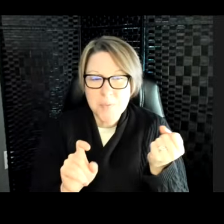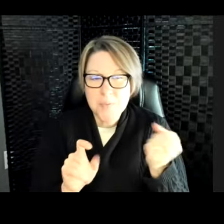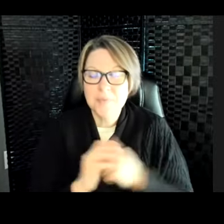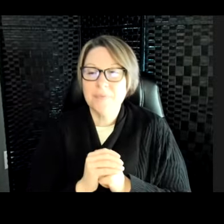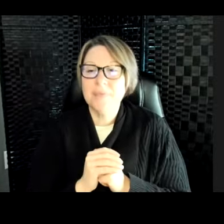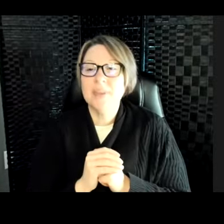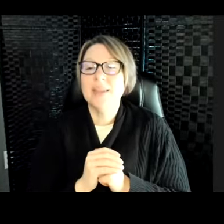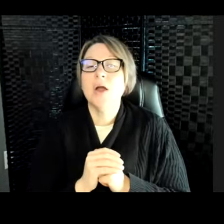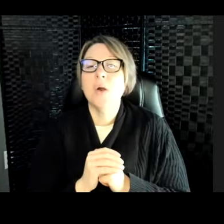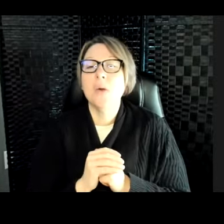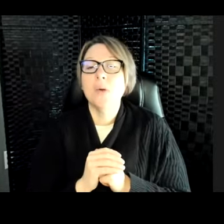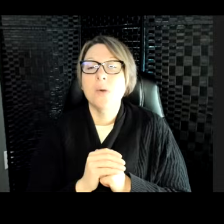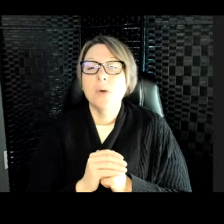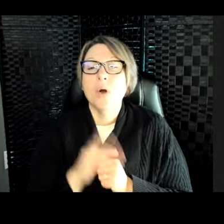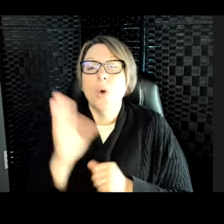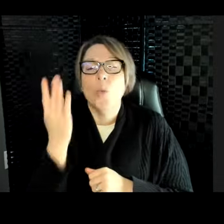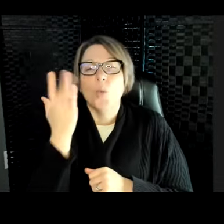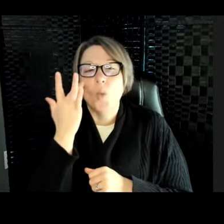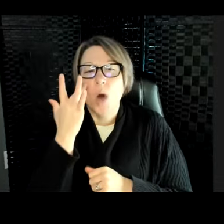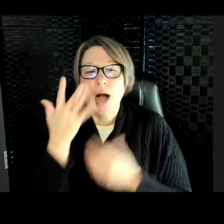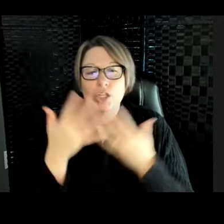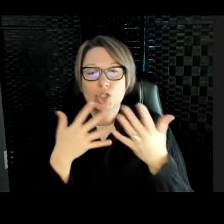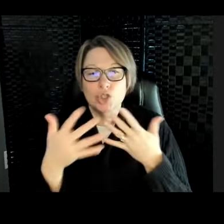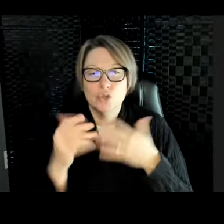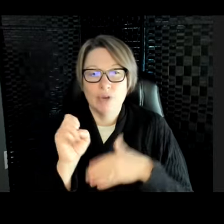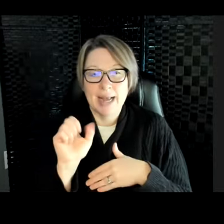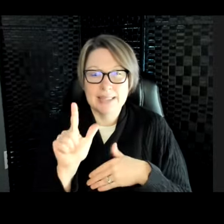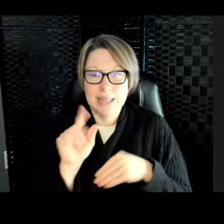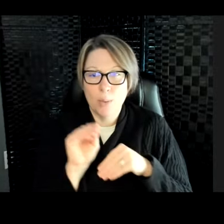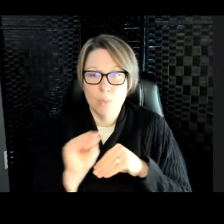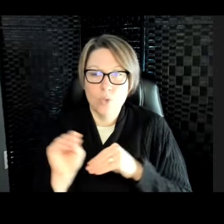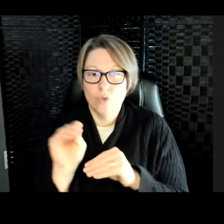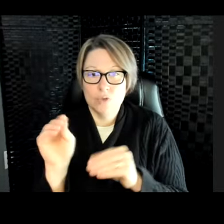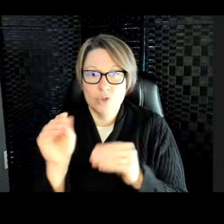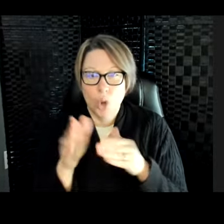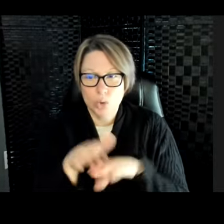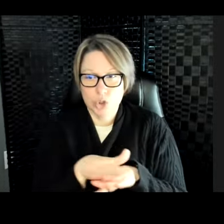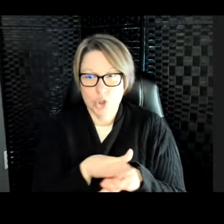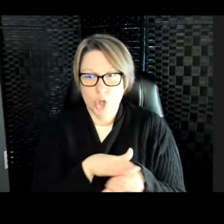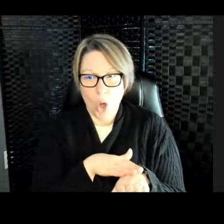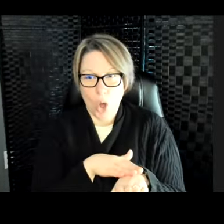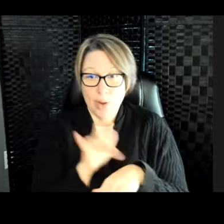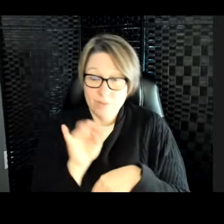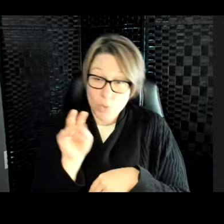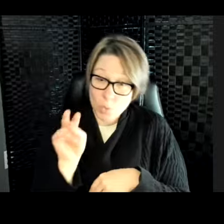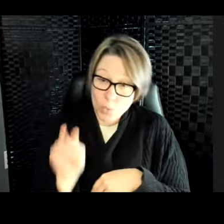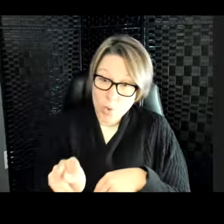asked, why does the gray seal move so slow? If you watch the gray seal, they paddle with their